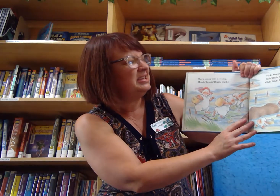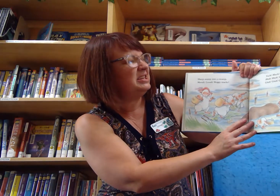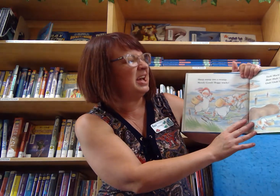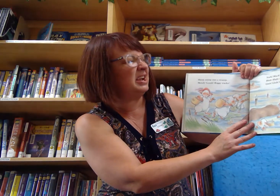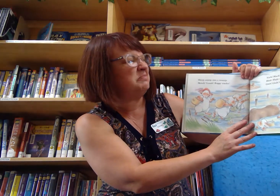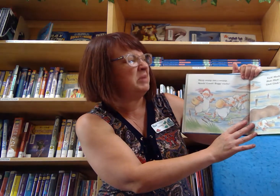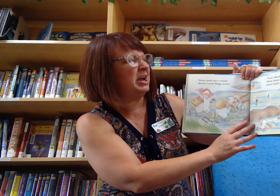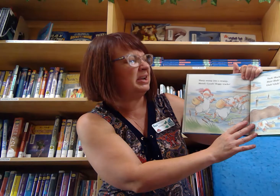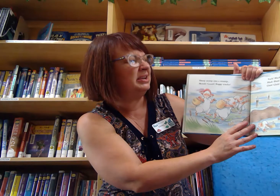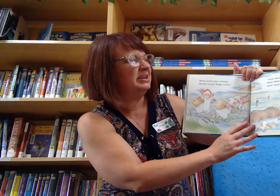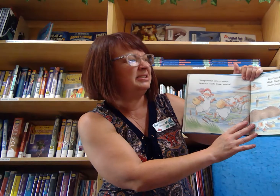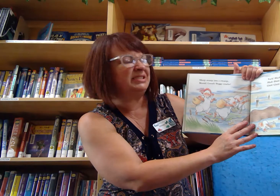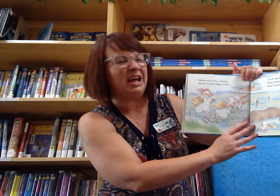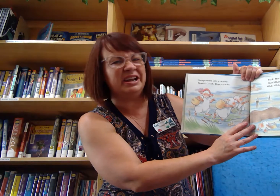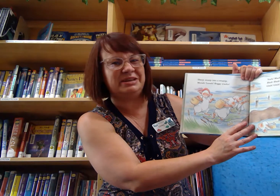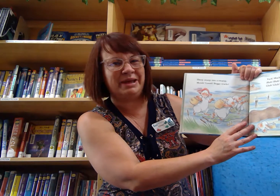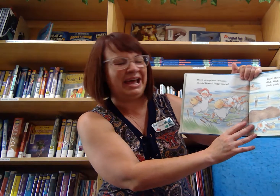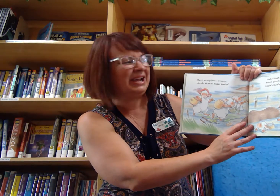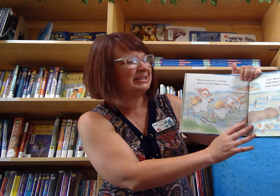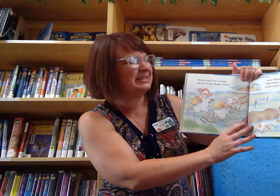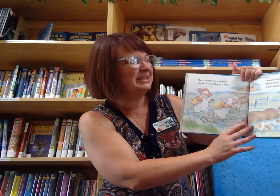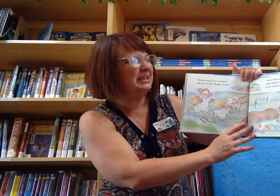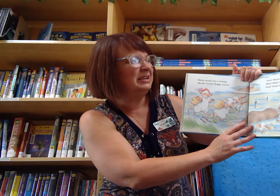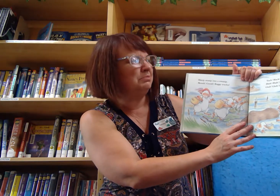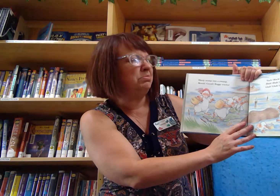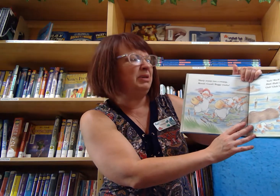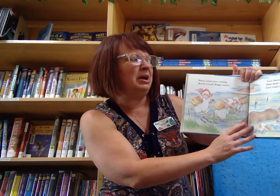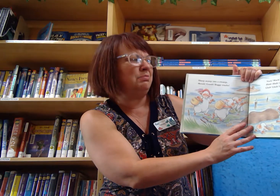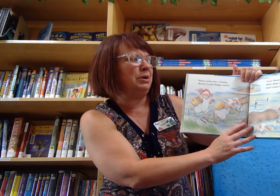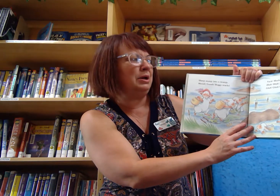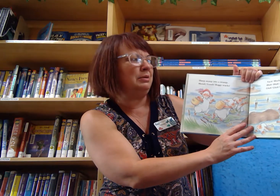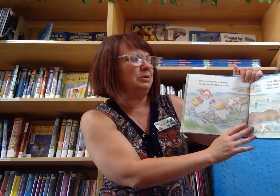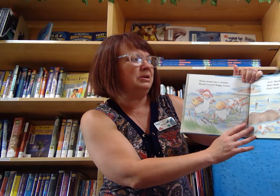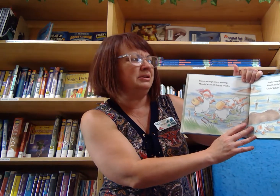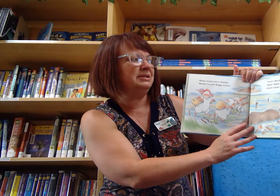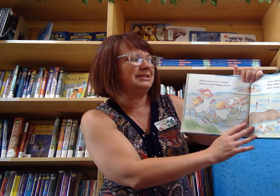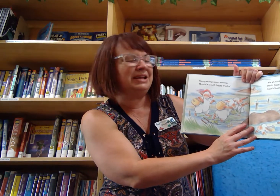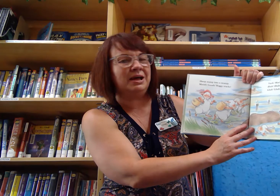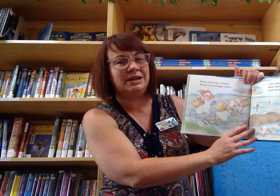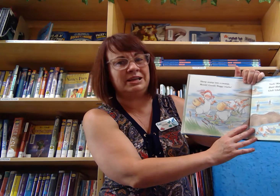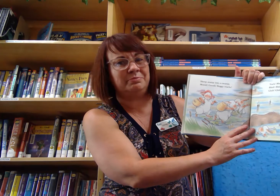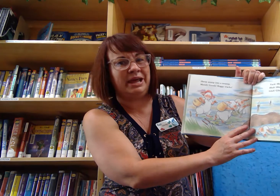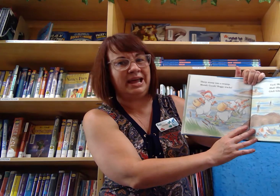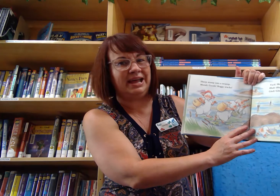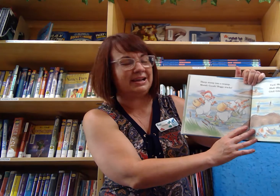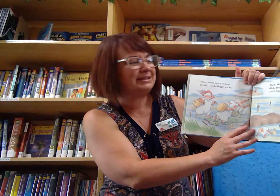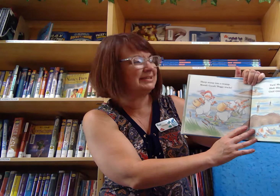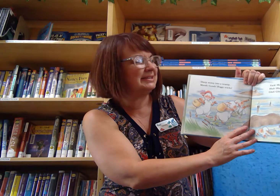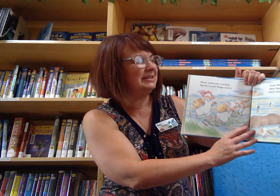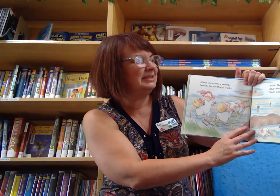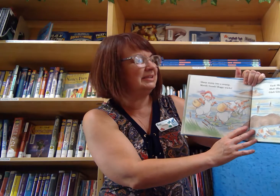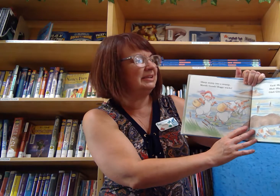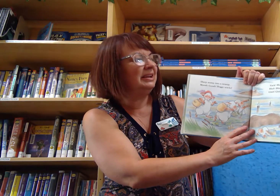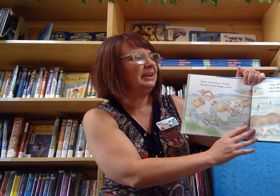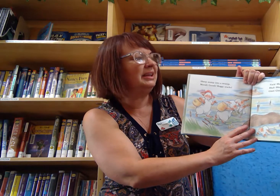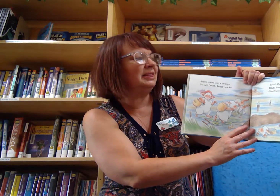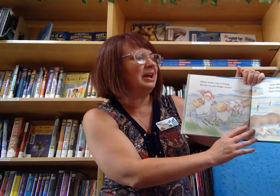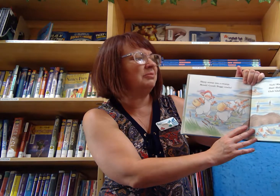Yuck, muck, soggy backs. Blub, blub, soggy packs. Glub,